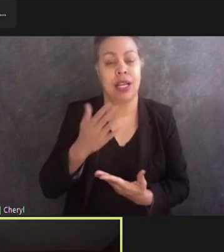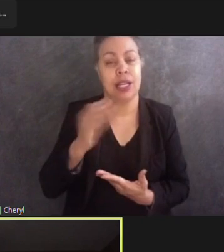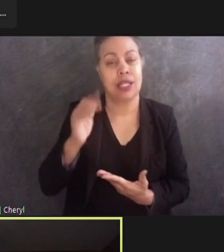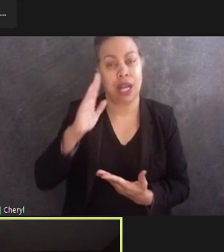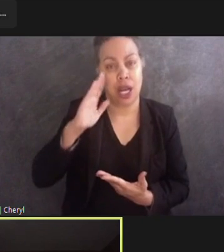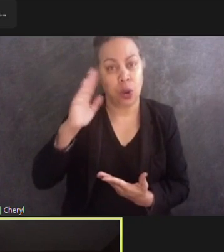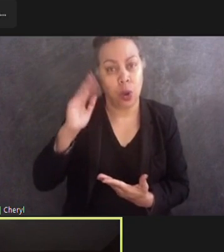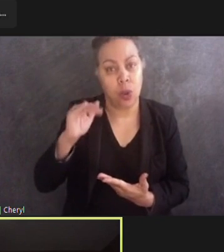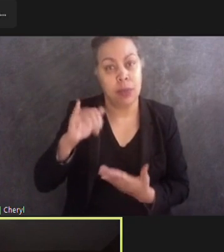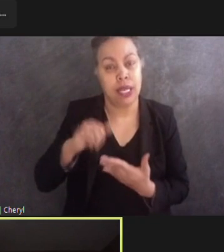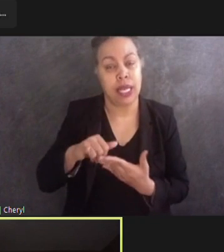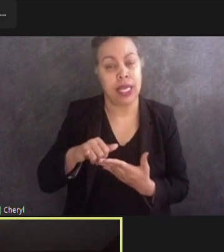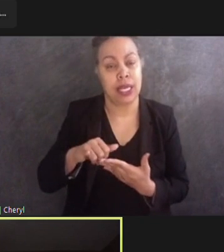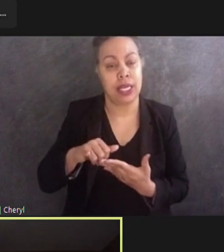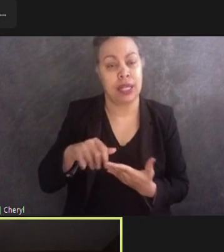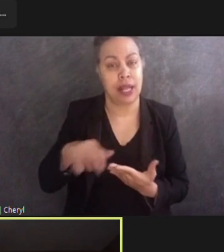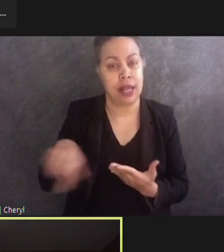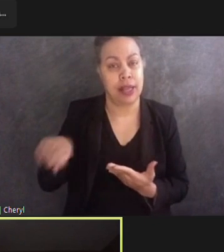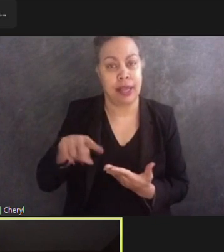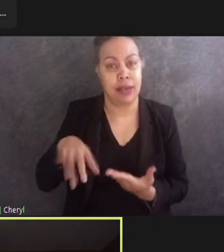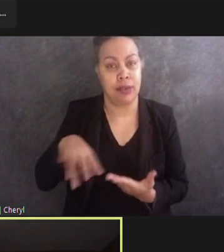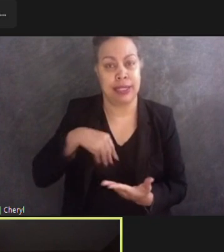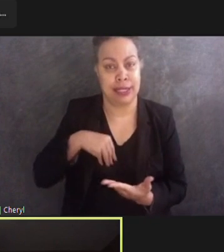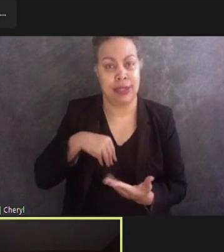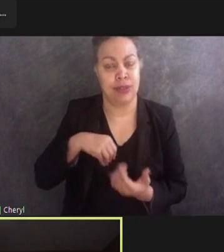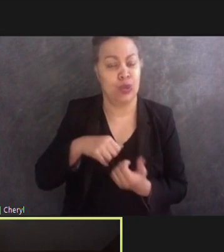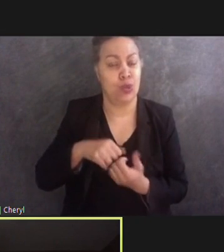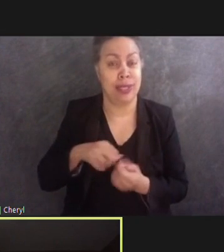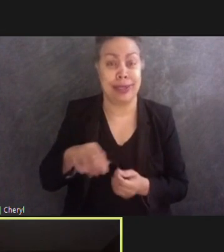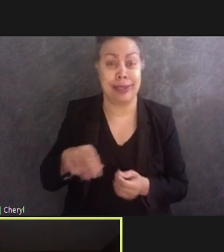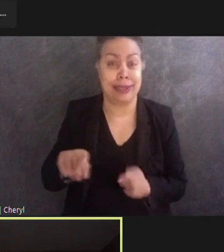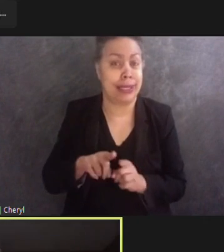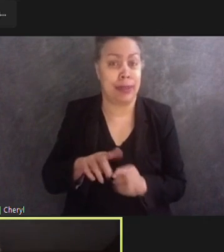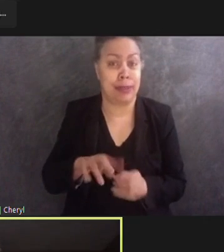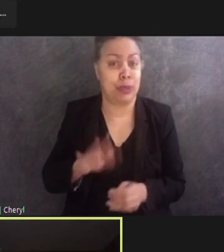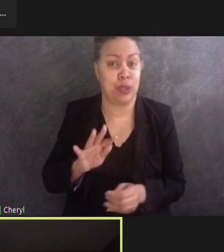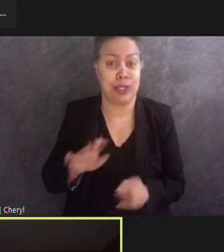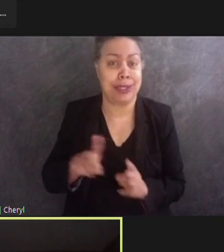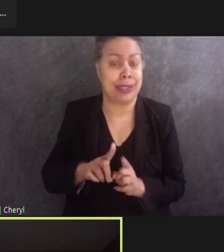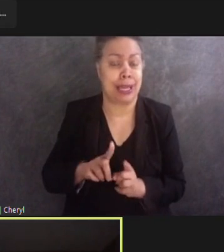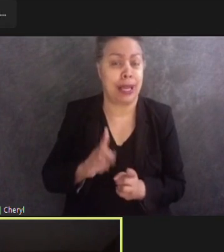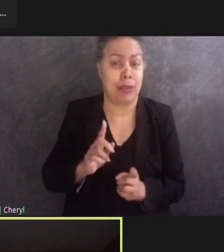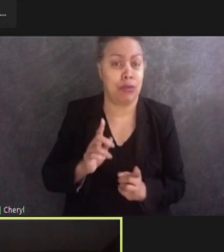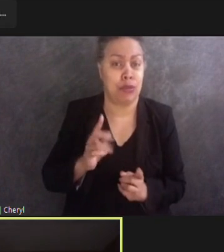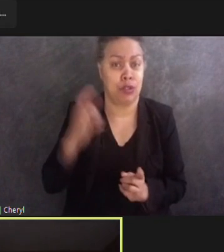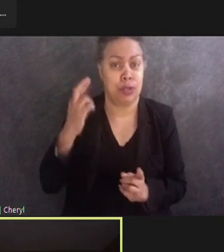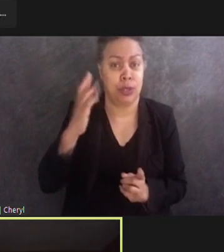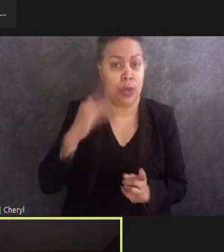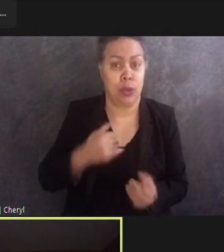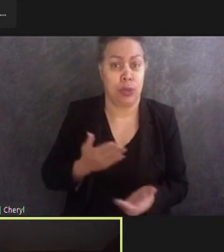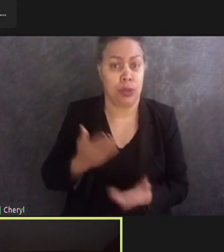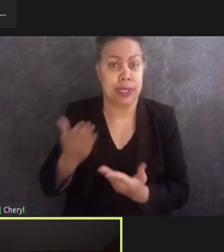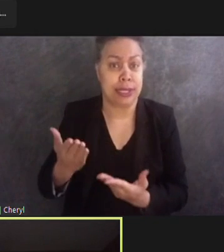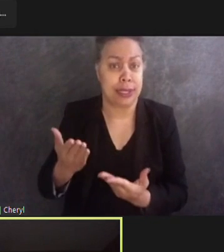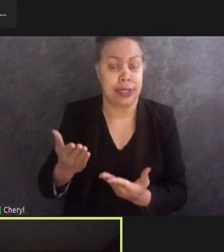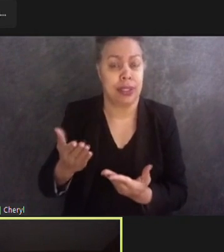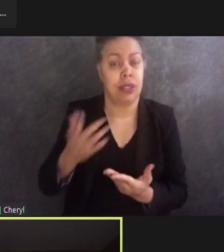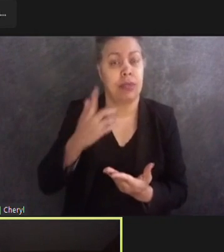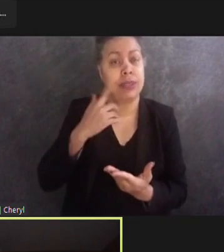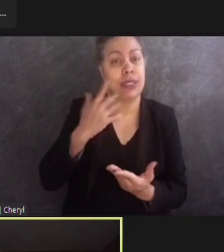is received in the spirit that we are presenting it to them to give them the tools, the